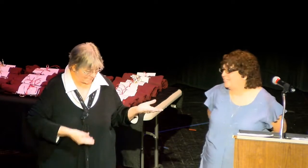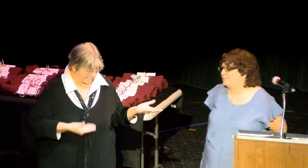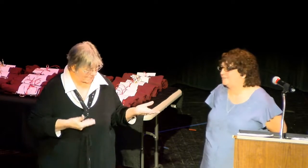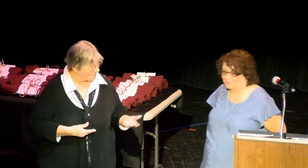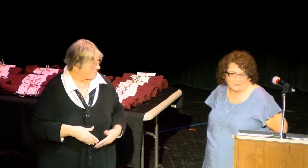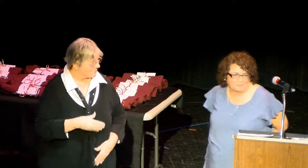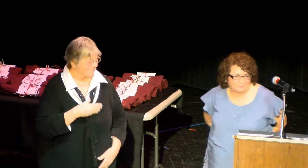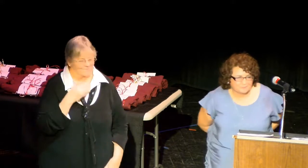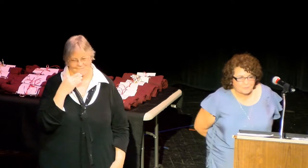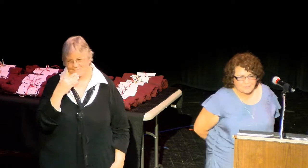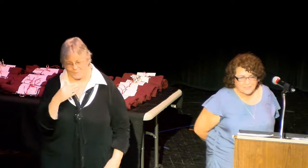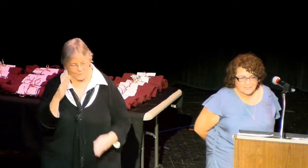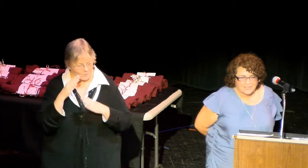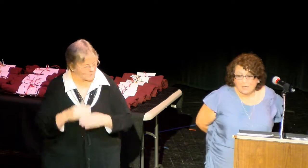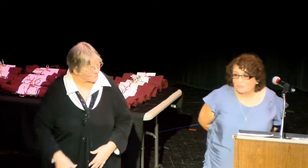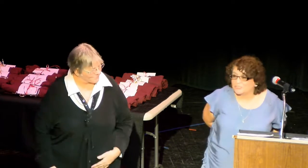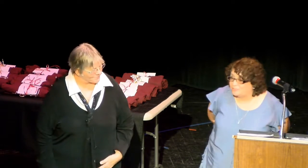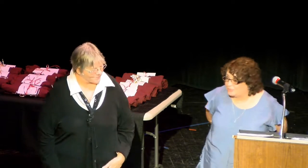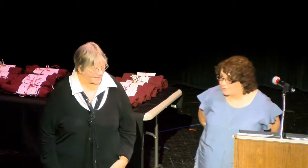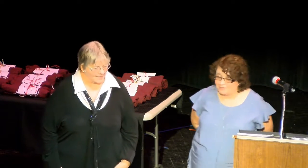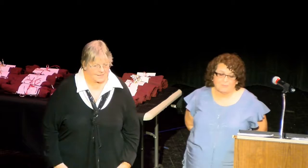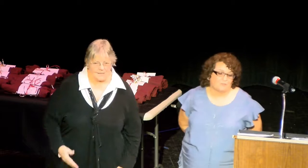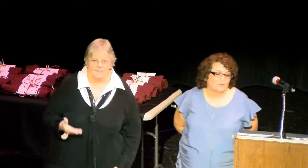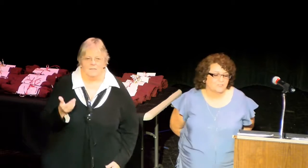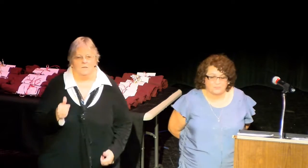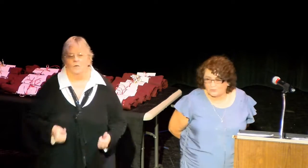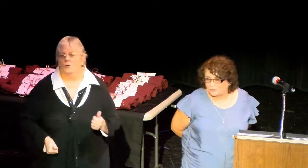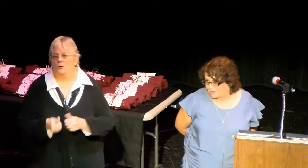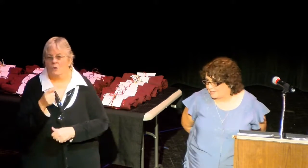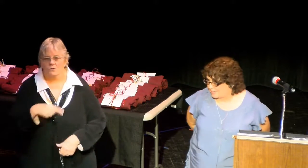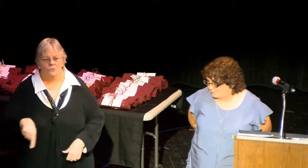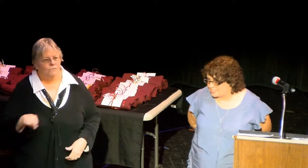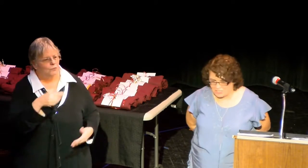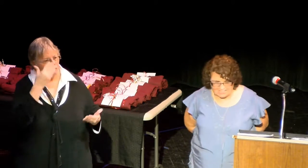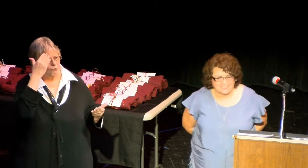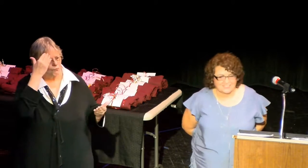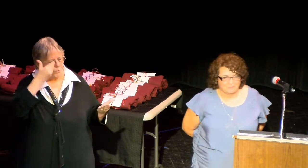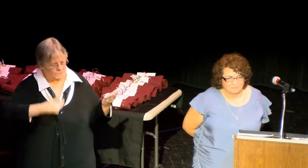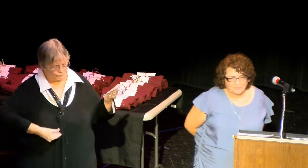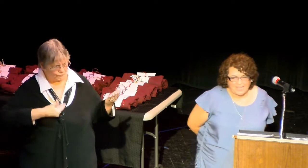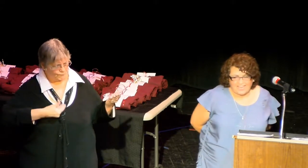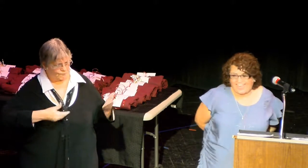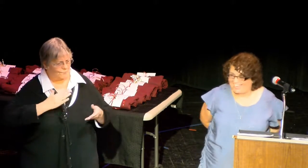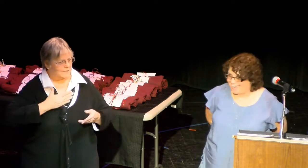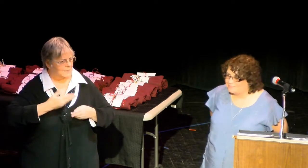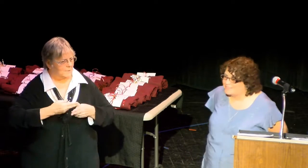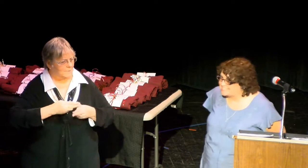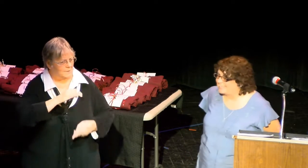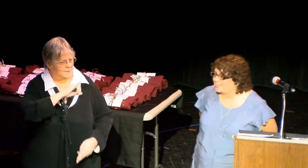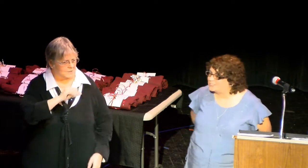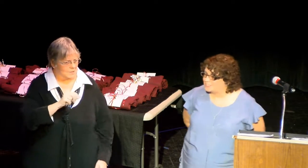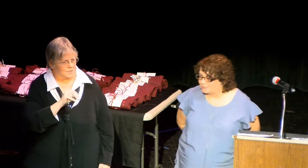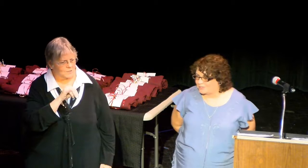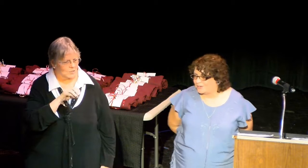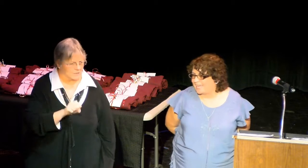Thank you, Barbara. Most of you know me, but for those of you who don't know, my name is Janice. And I have